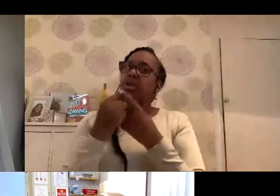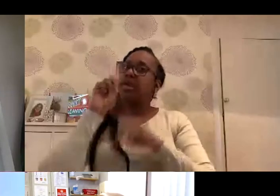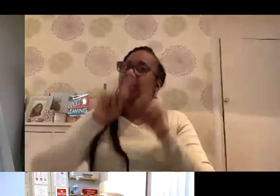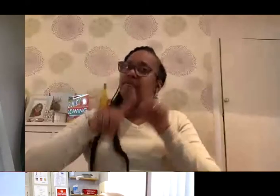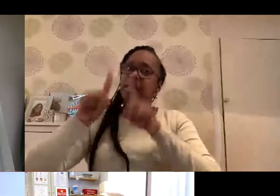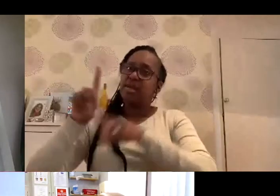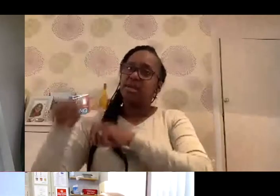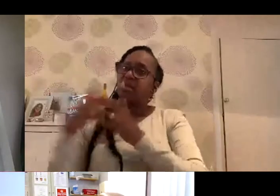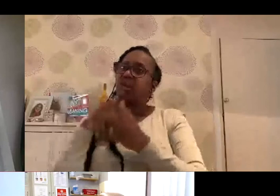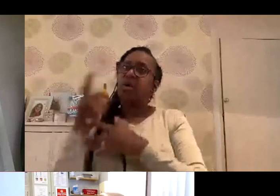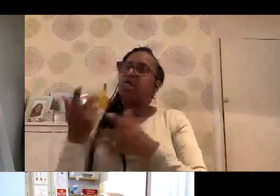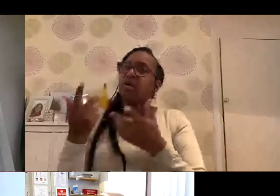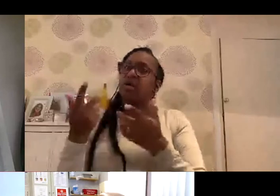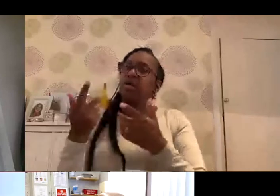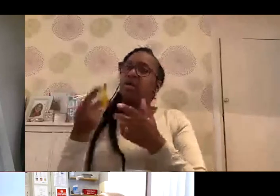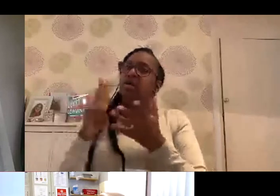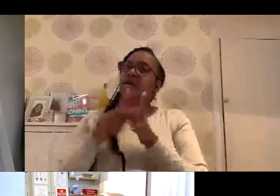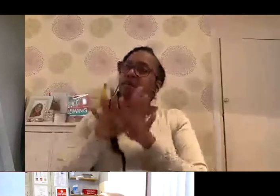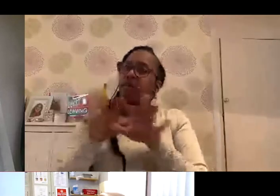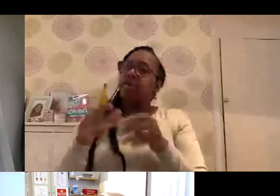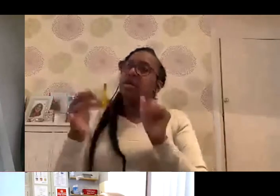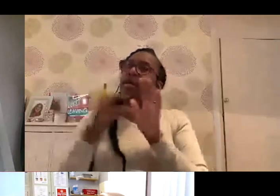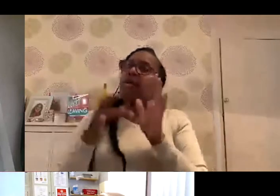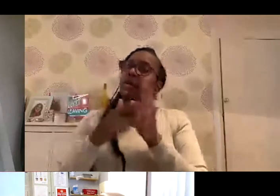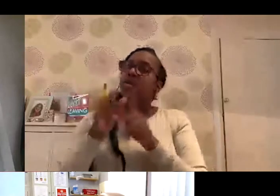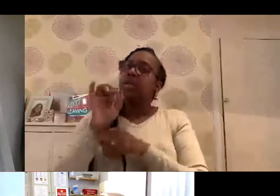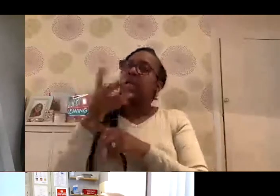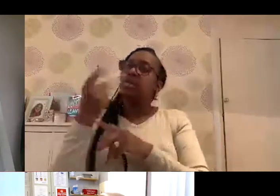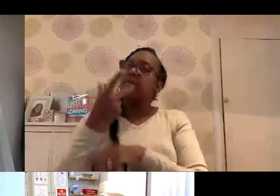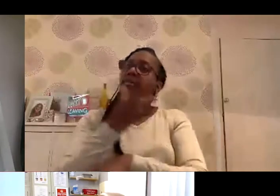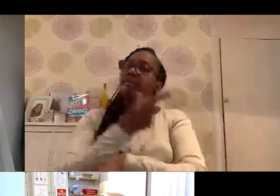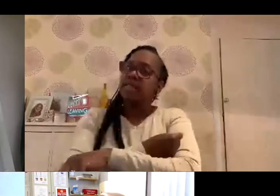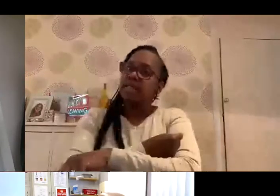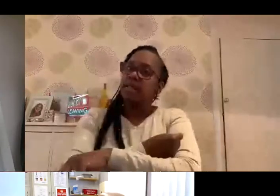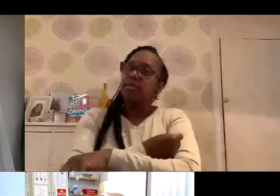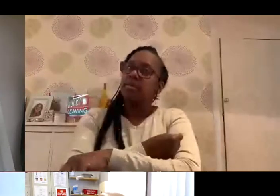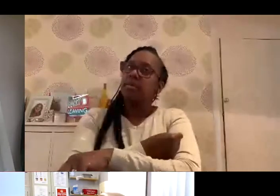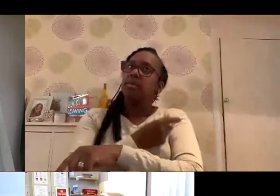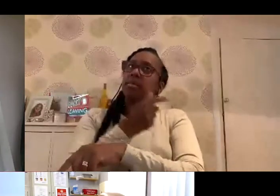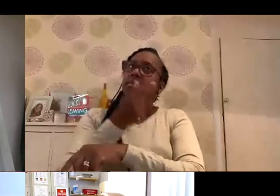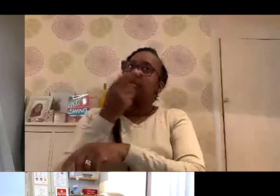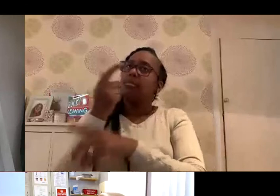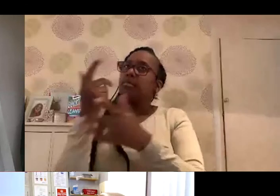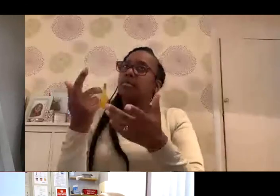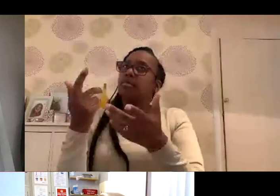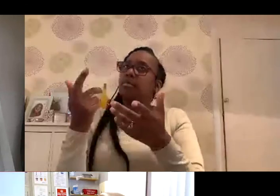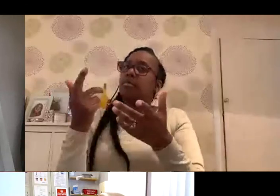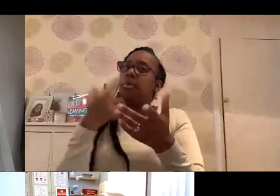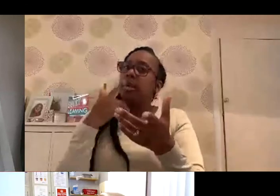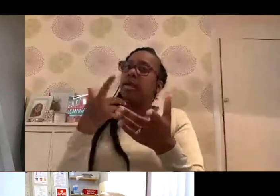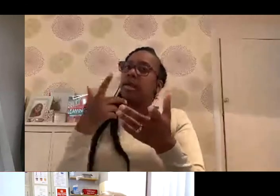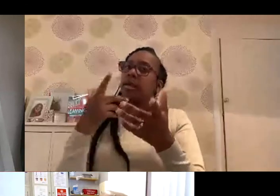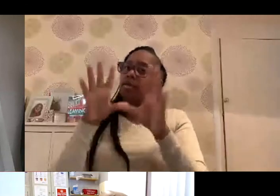of the viruses. And so, which is why it's important that we take these vaccines because with each vaccine that we take, it's the fight, we're intensifying the